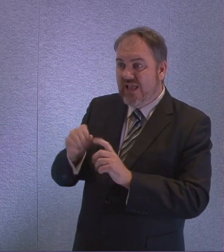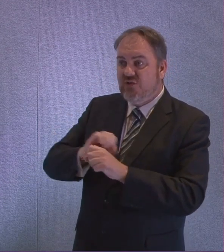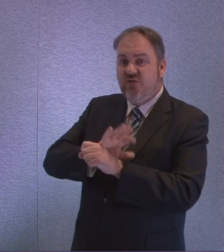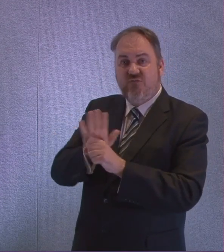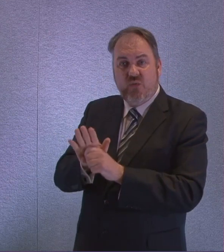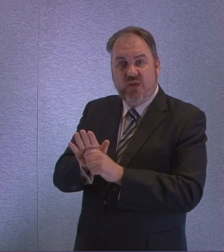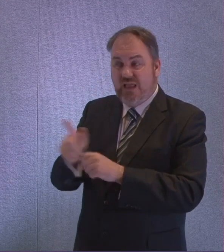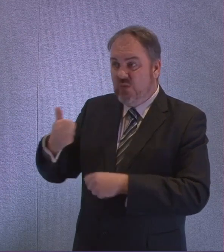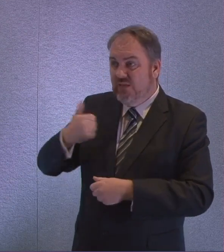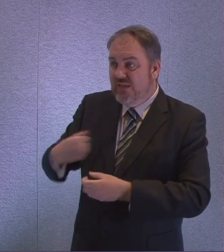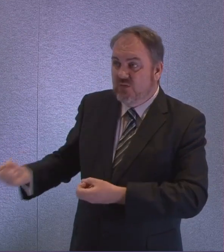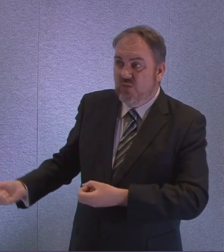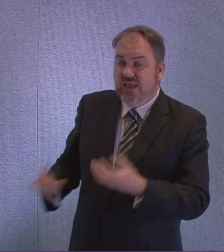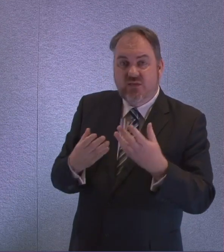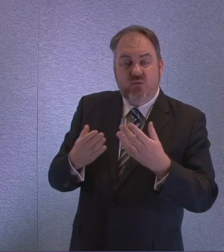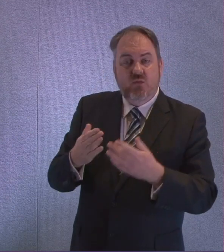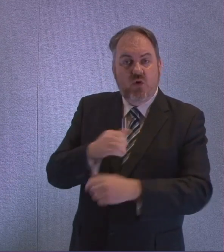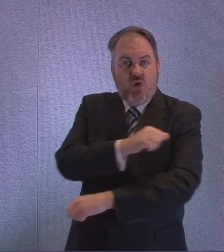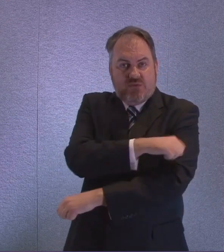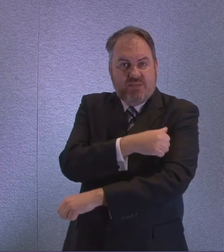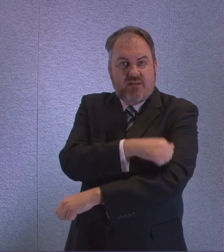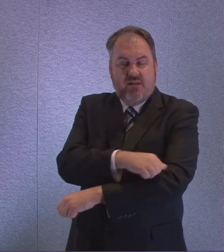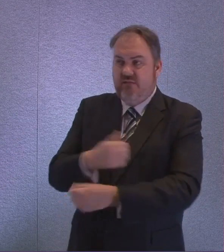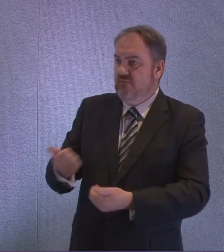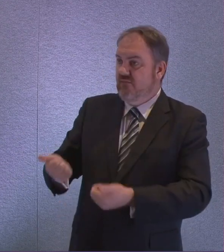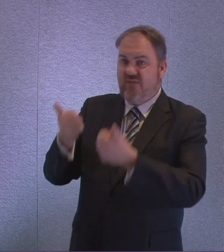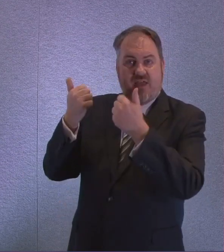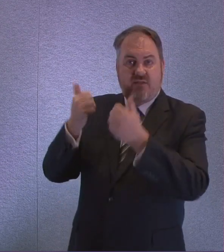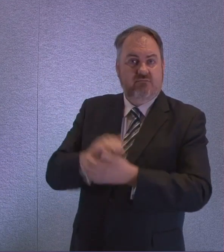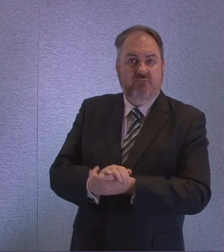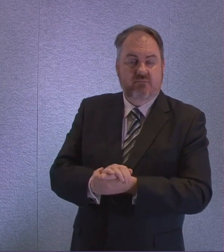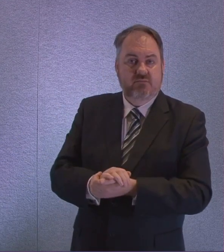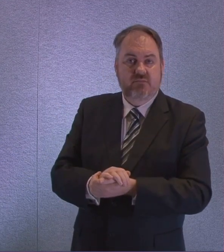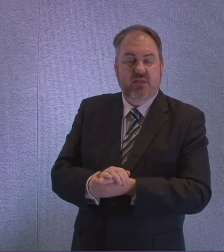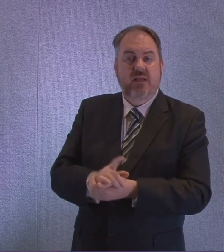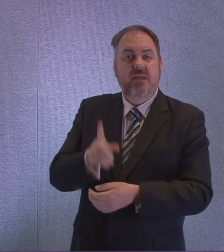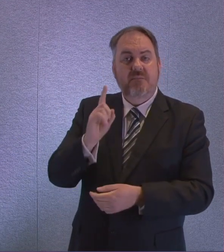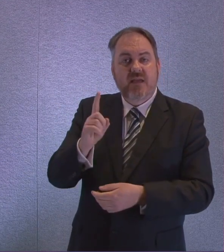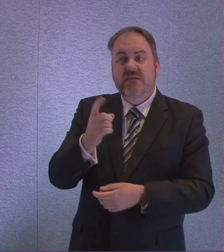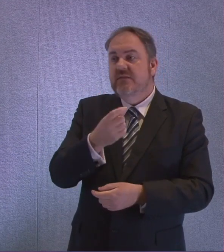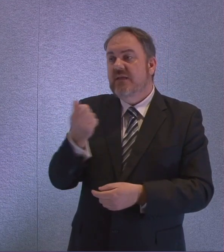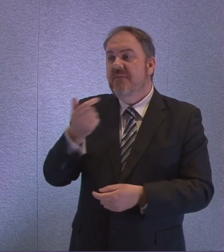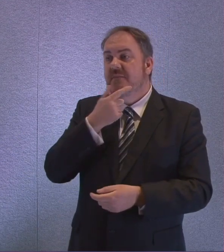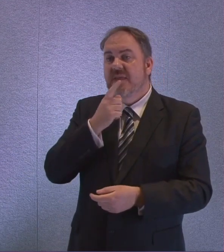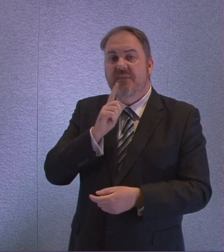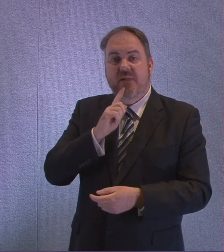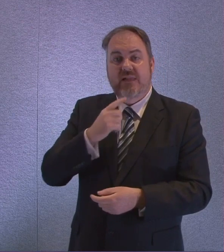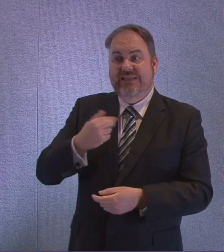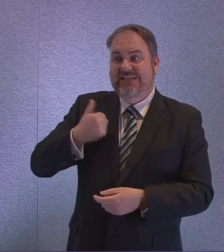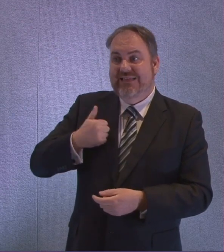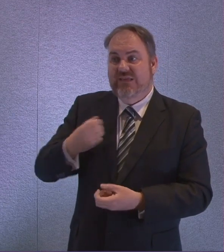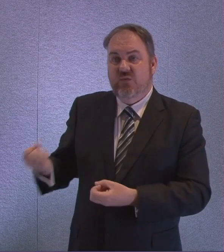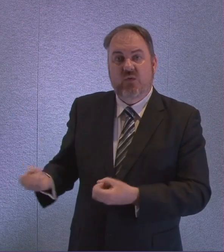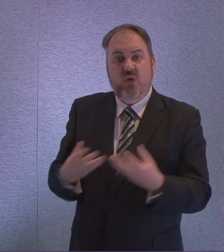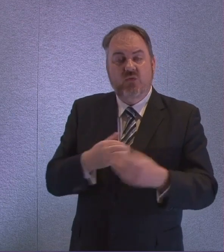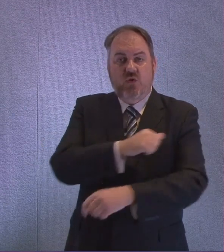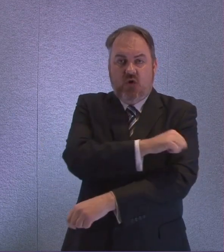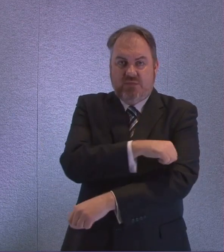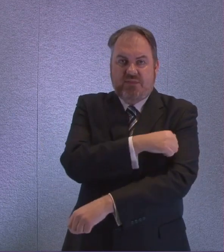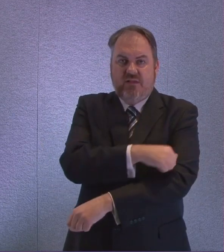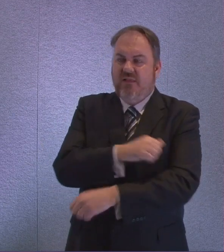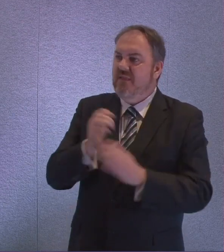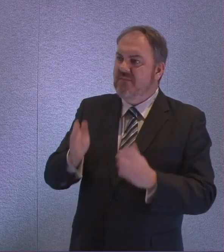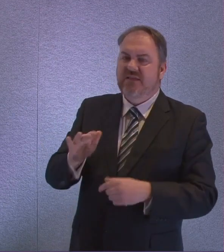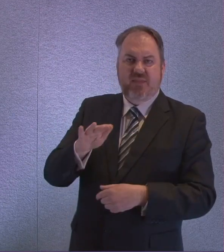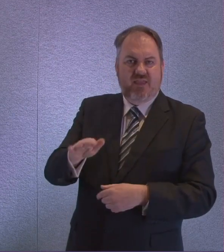and right place for them to be cared for is in their homely setting but if they need to be in hospital they should be in hospital because the NHS is